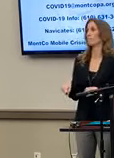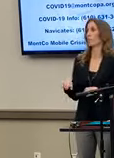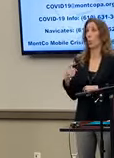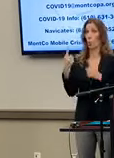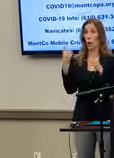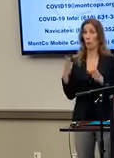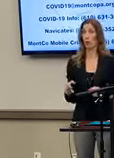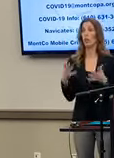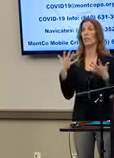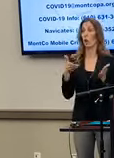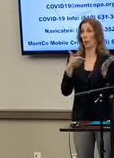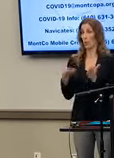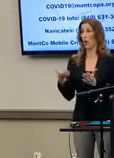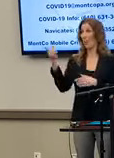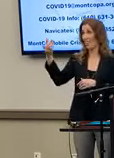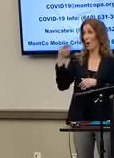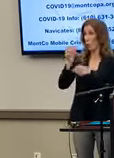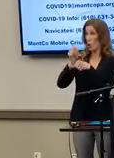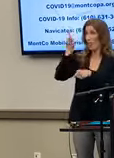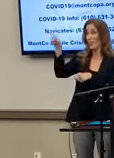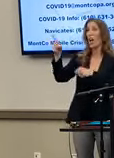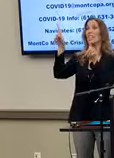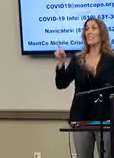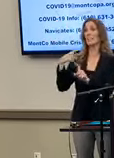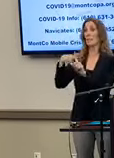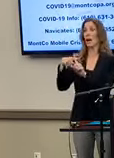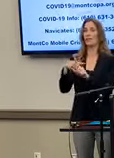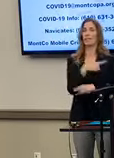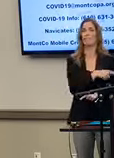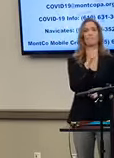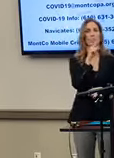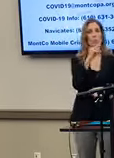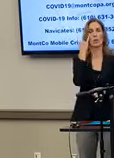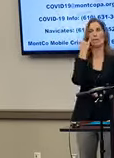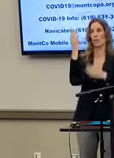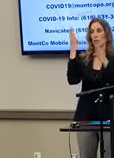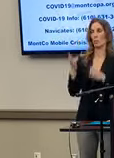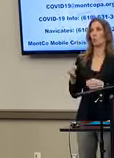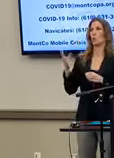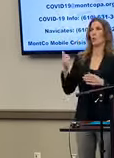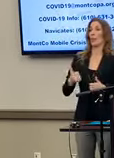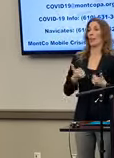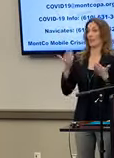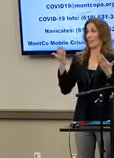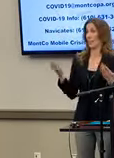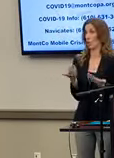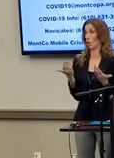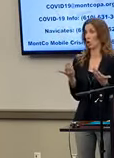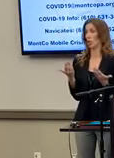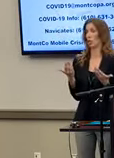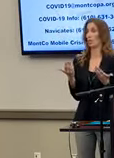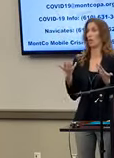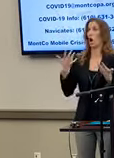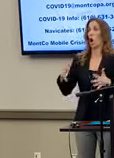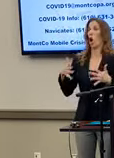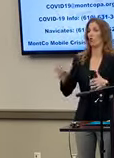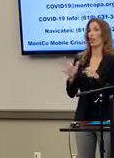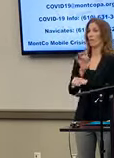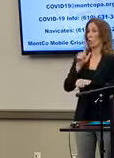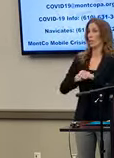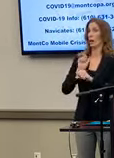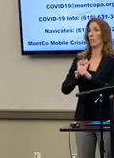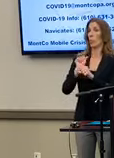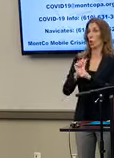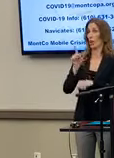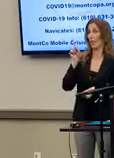So one of their people they brought here tested positive? It is not clear to me if that was a person that lives here, and was already a full-time